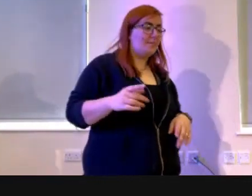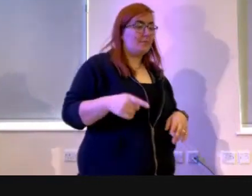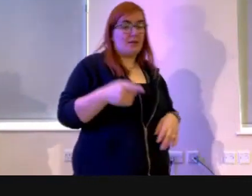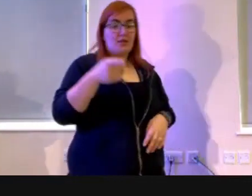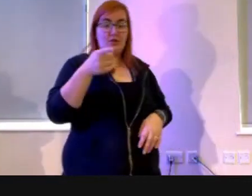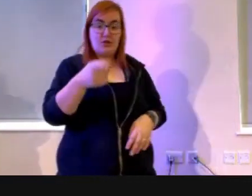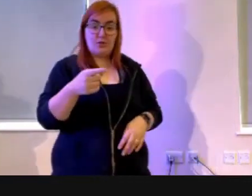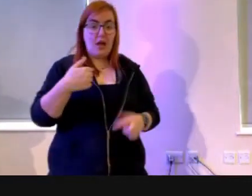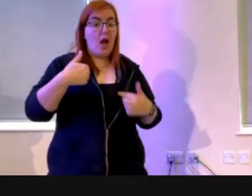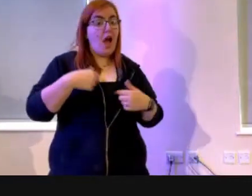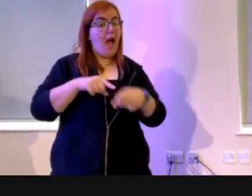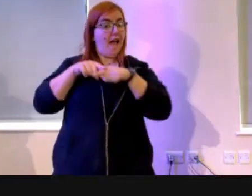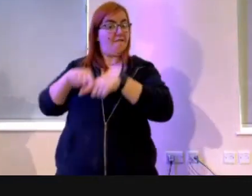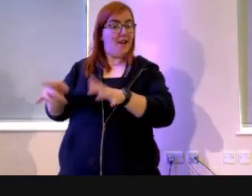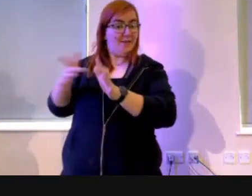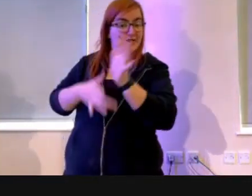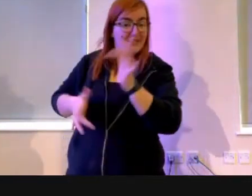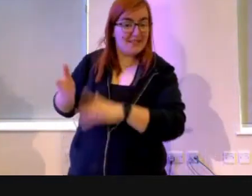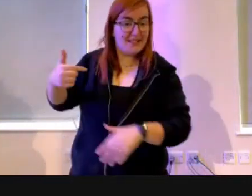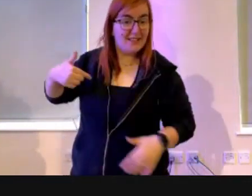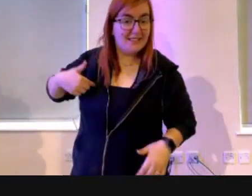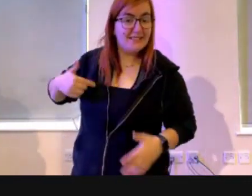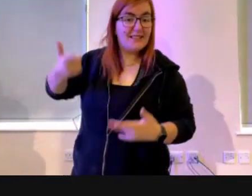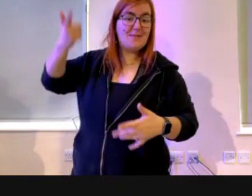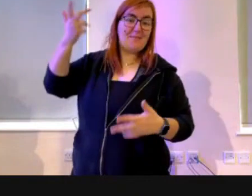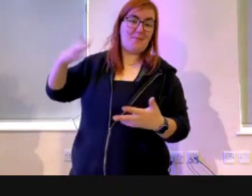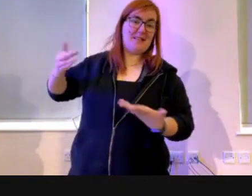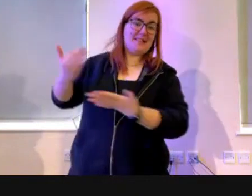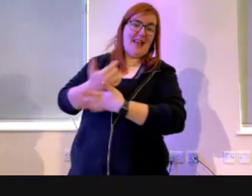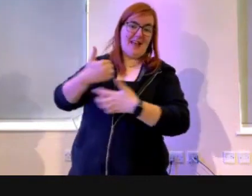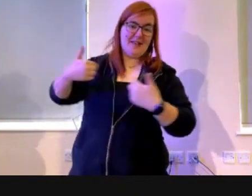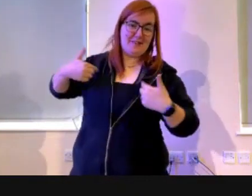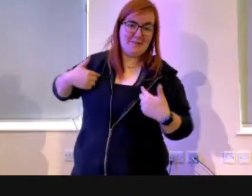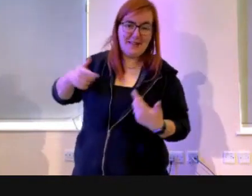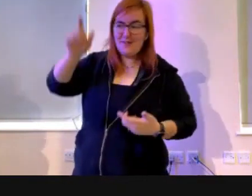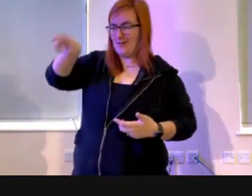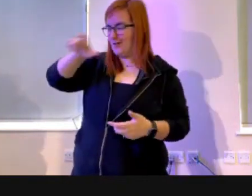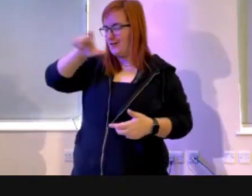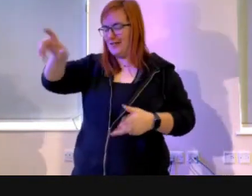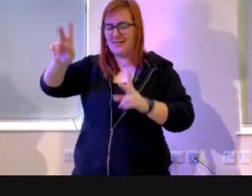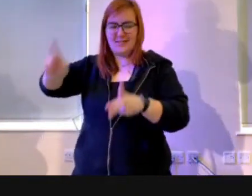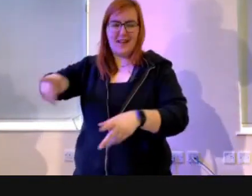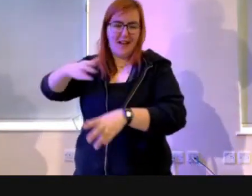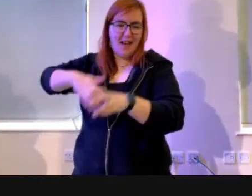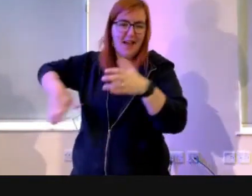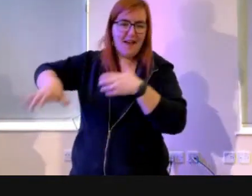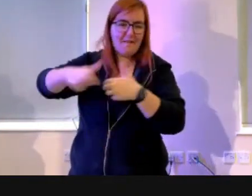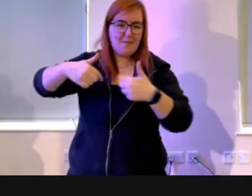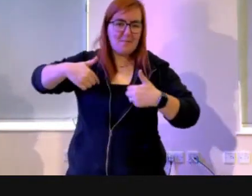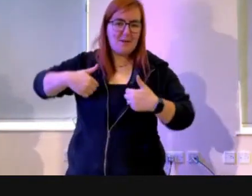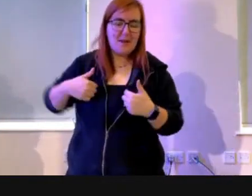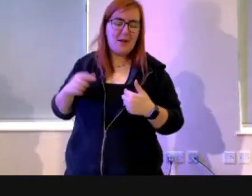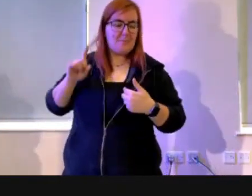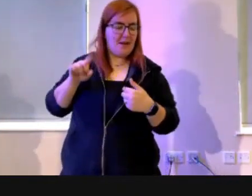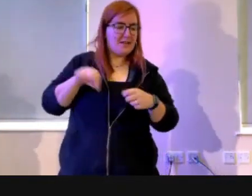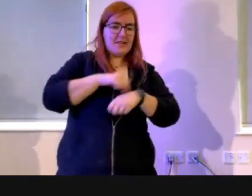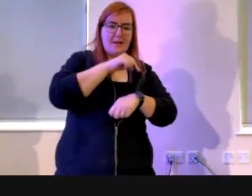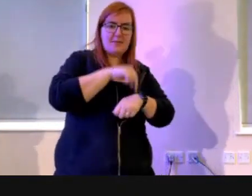who claim to be a follower of Jesus and saved by Jesus' death on the cross and doing just everything you want, then that's not going to work.